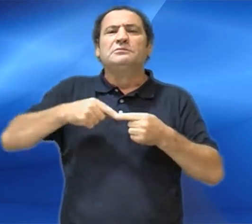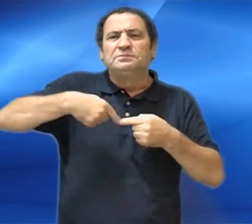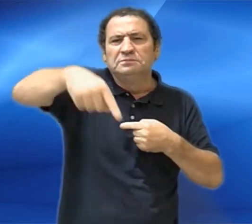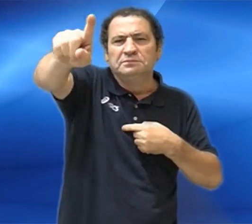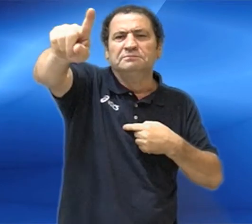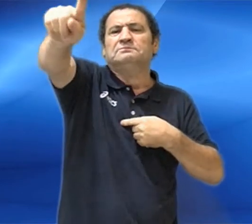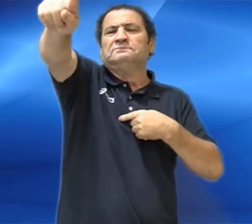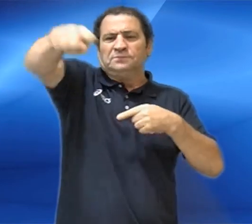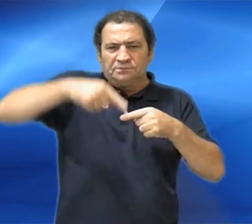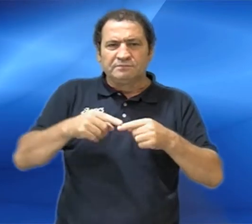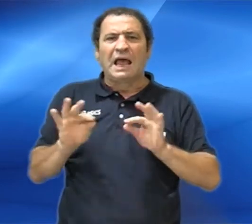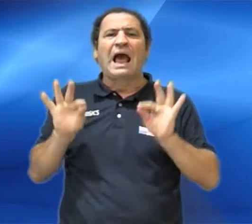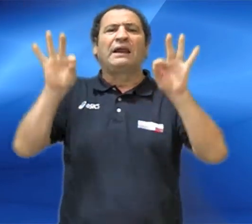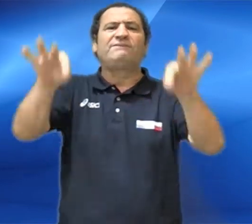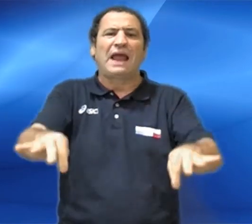That's a good one. Mmm,